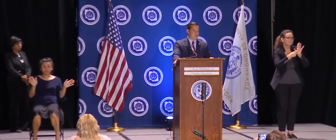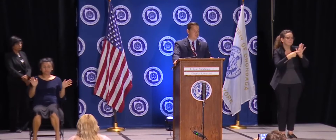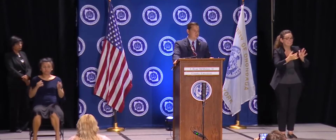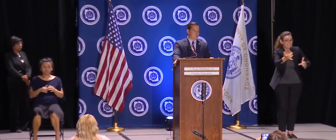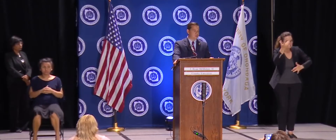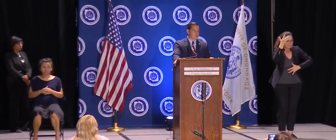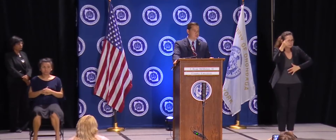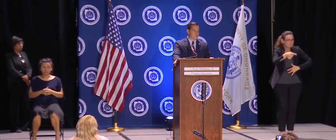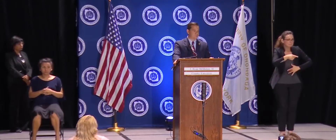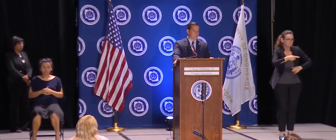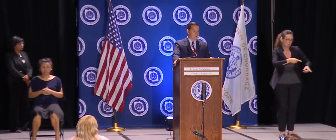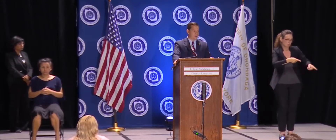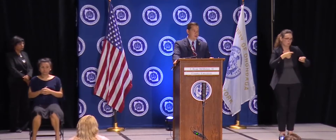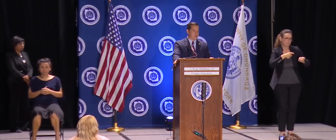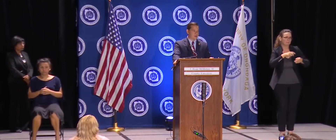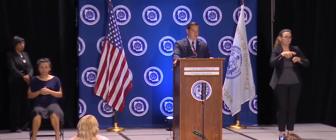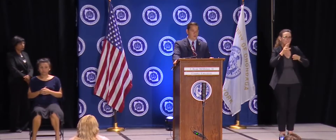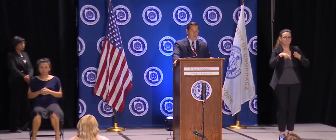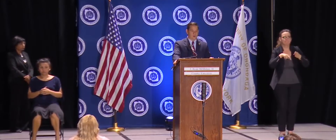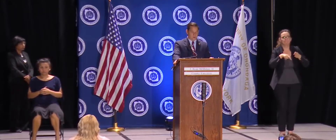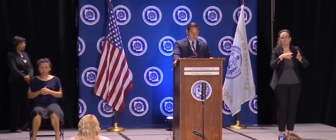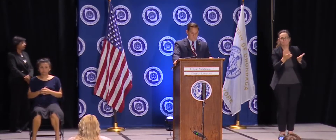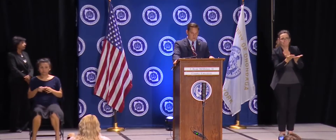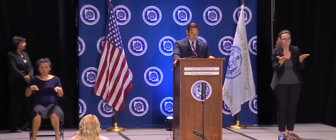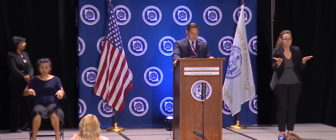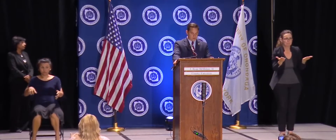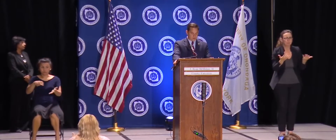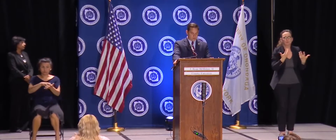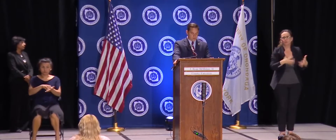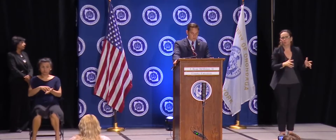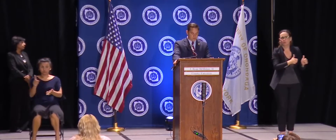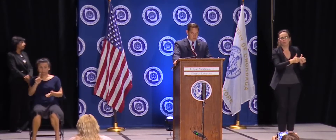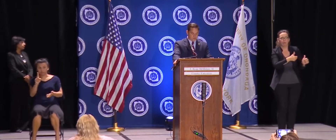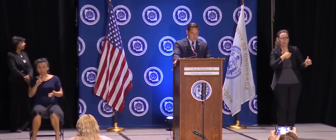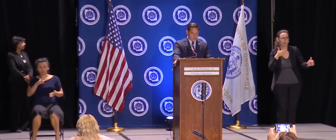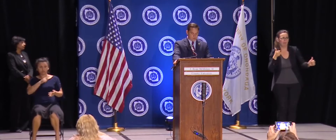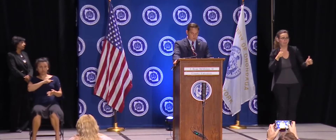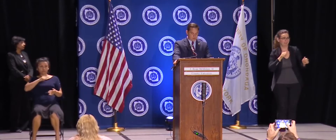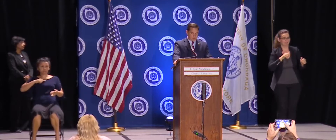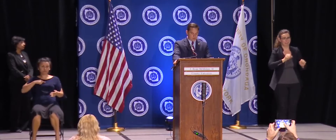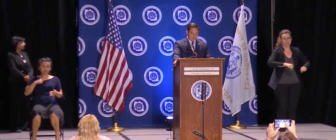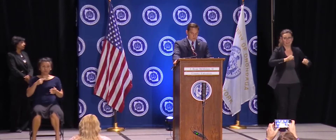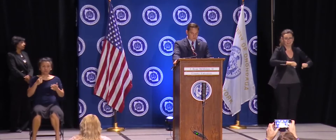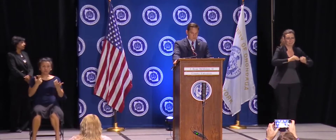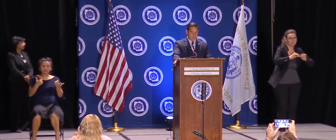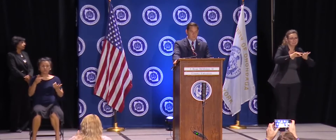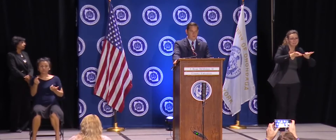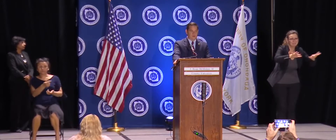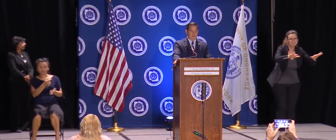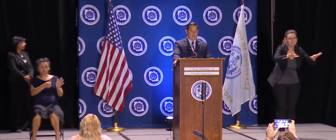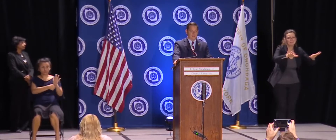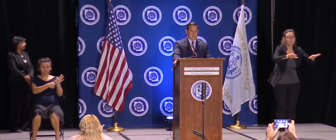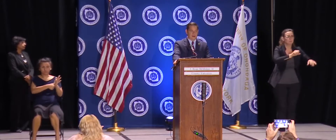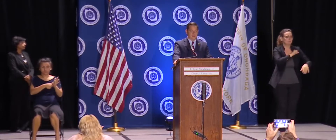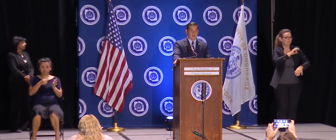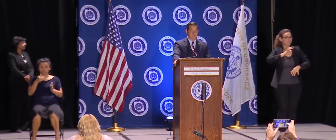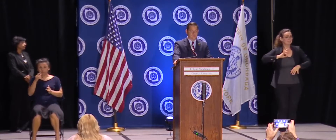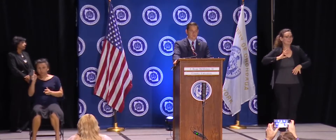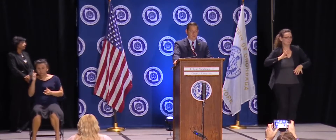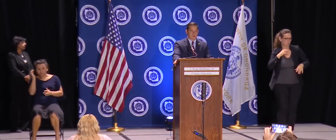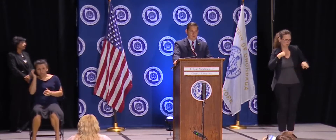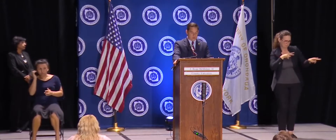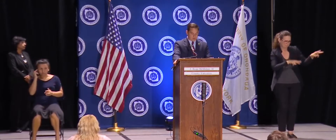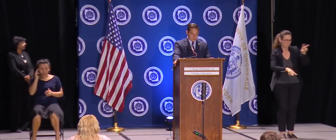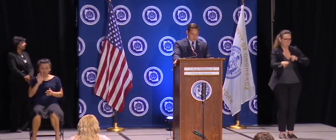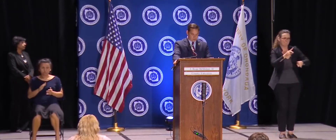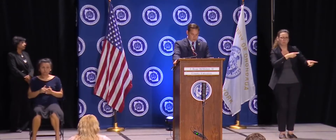students and or faculty the ability to, once symptom-free, get back into